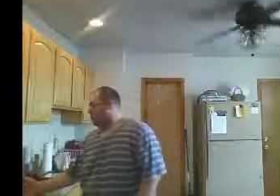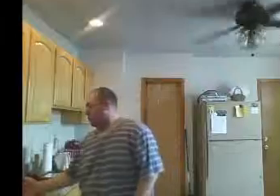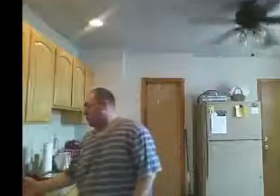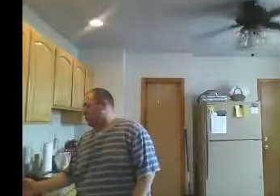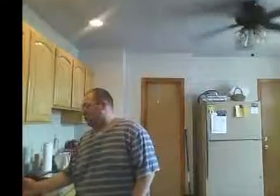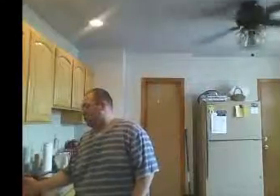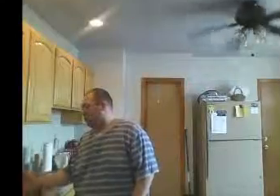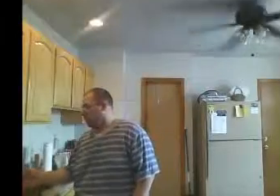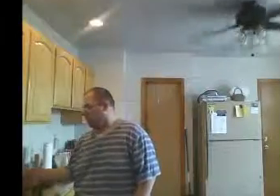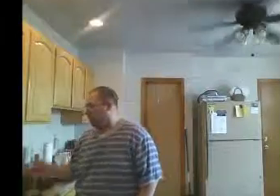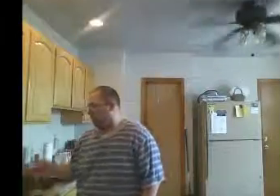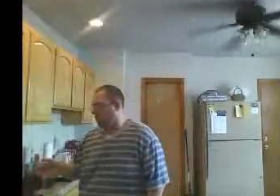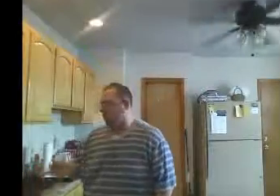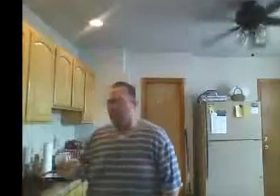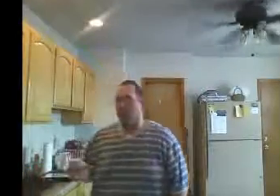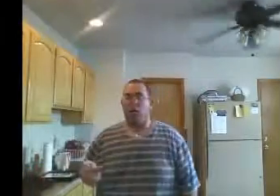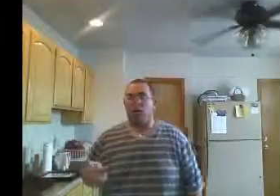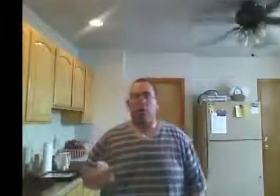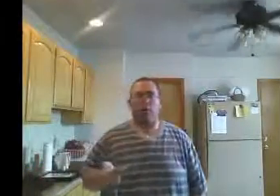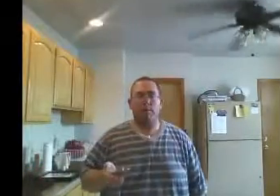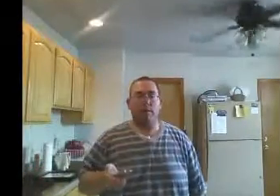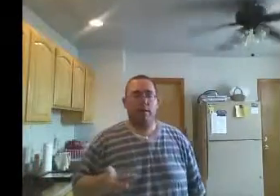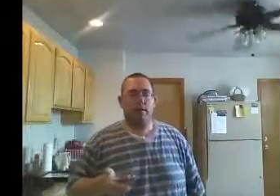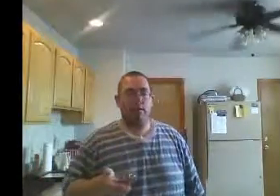So, Joey McKenna,